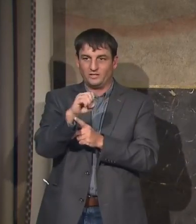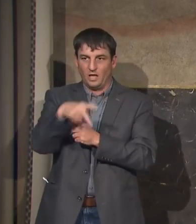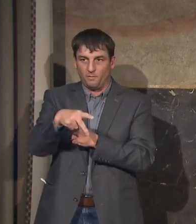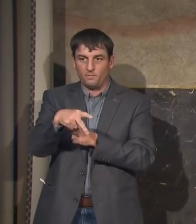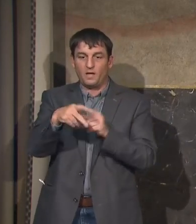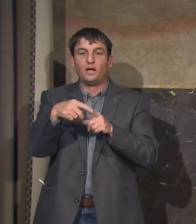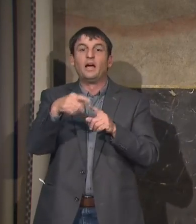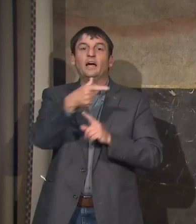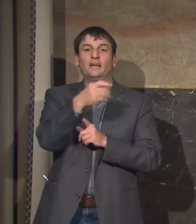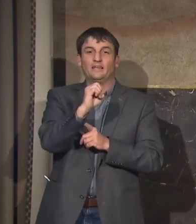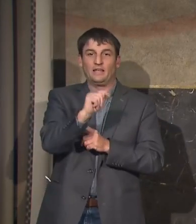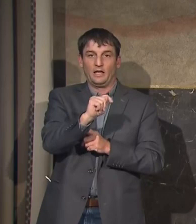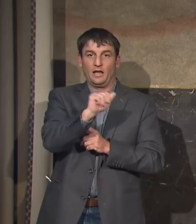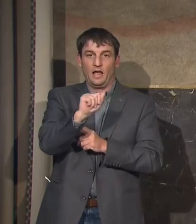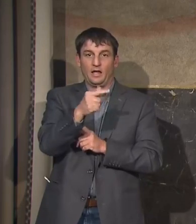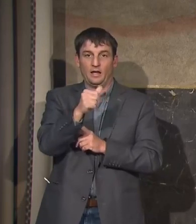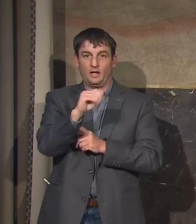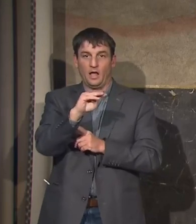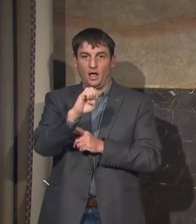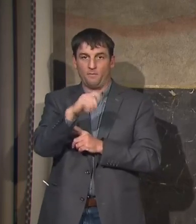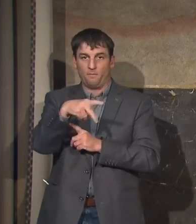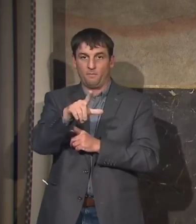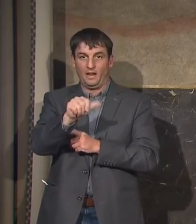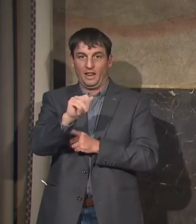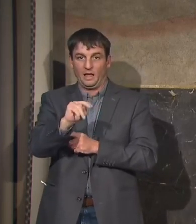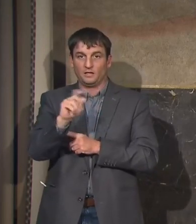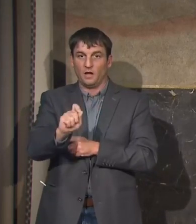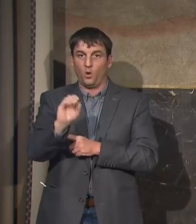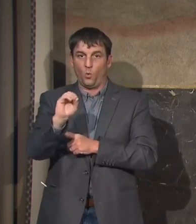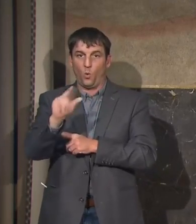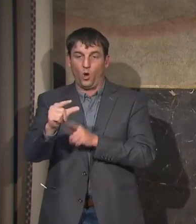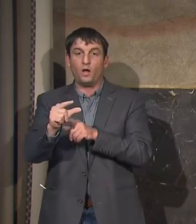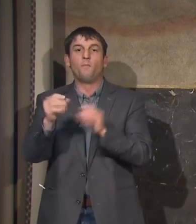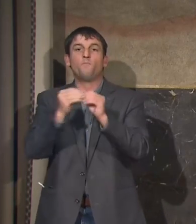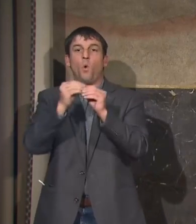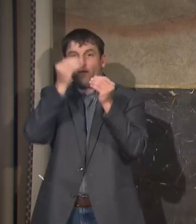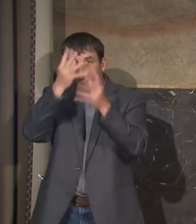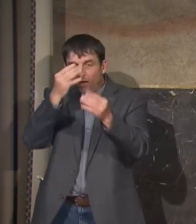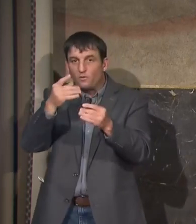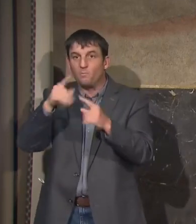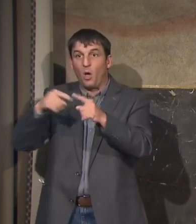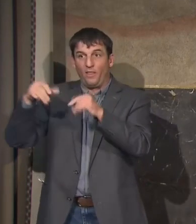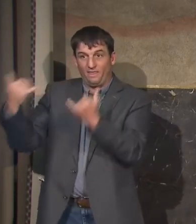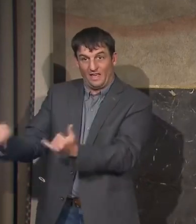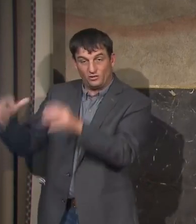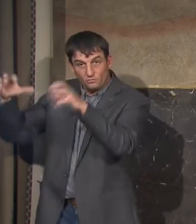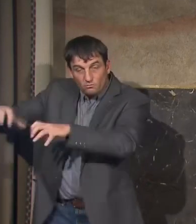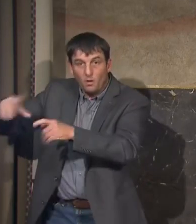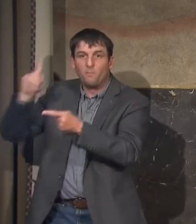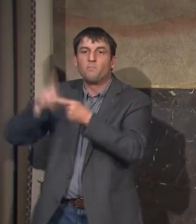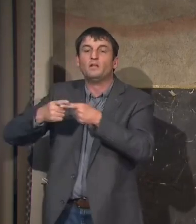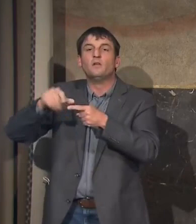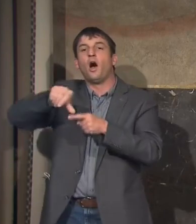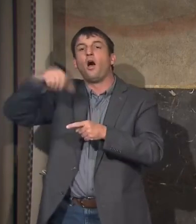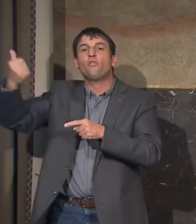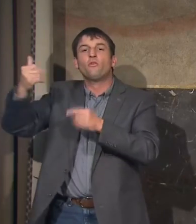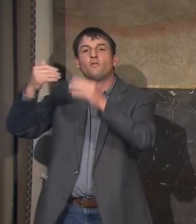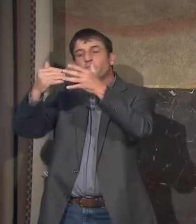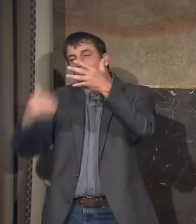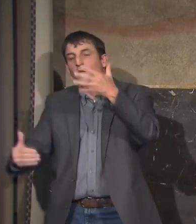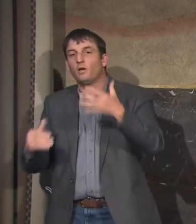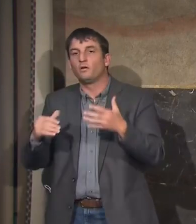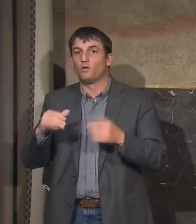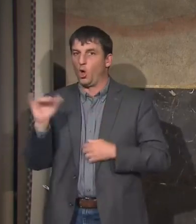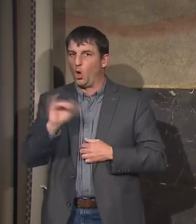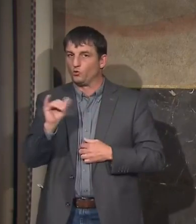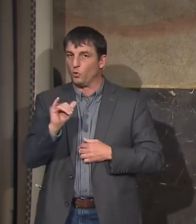information. That's getagameplan.org on preparedness for this event and other threats and it's always a good idea to do this. We're just two weeks away